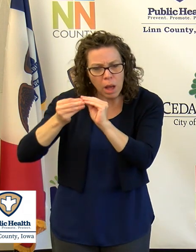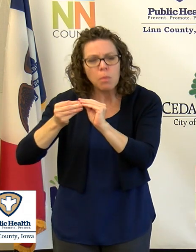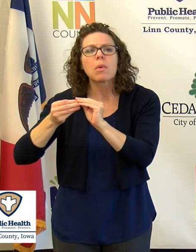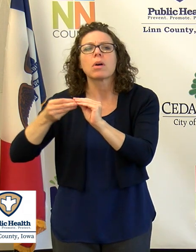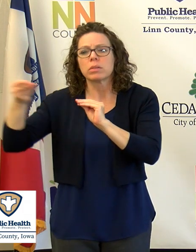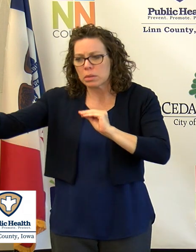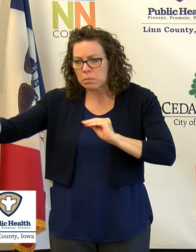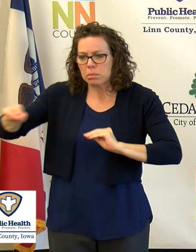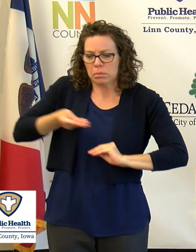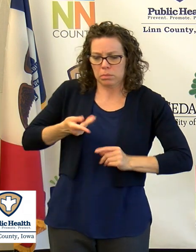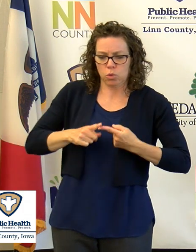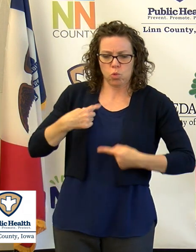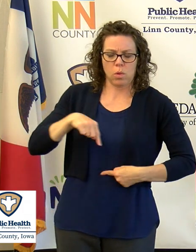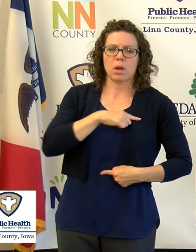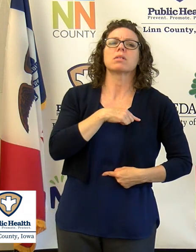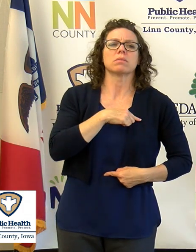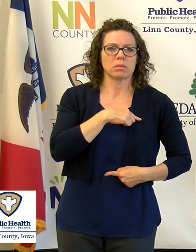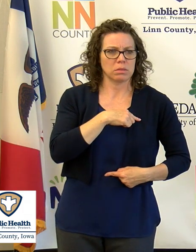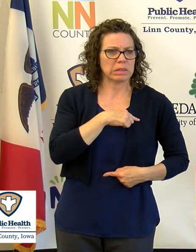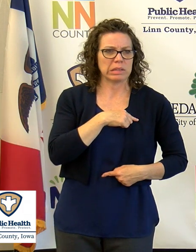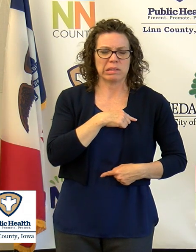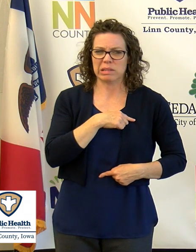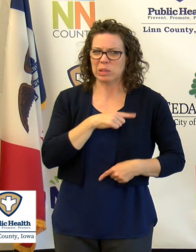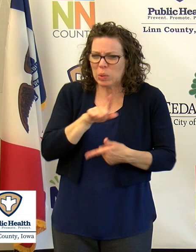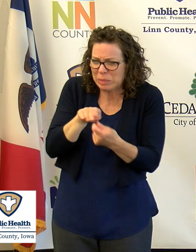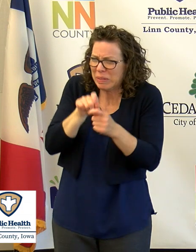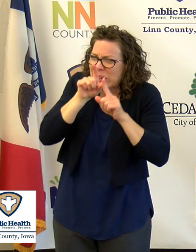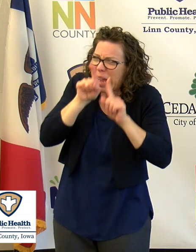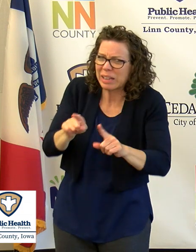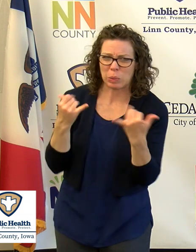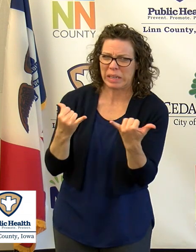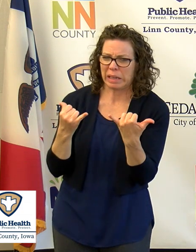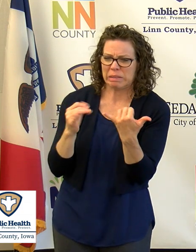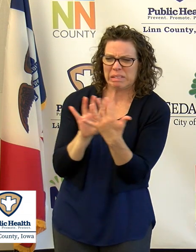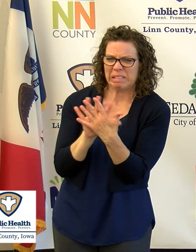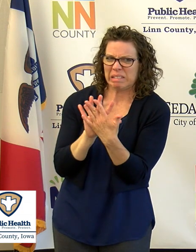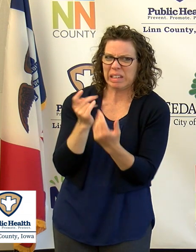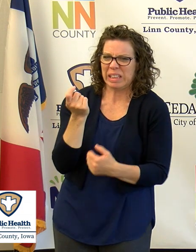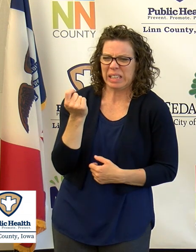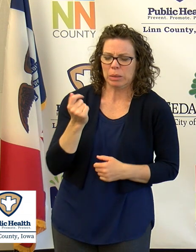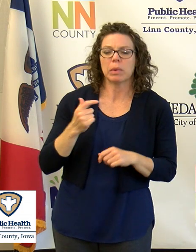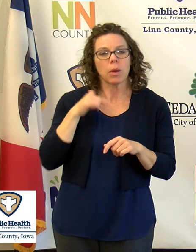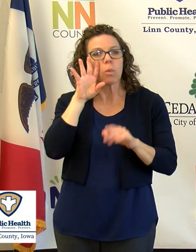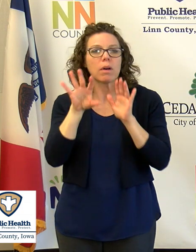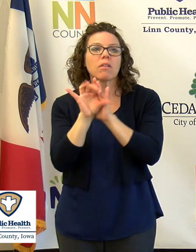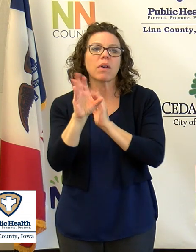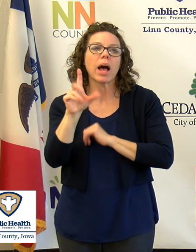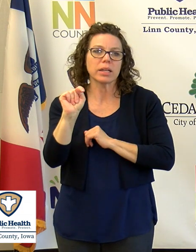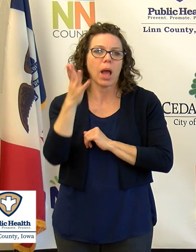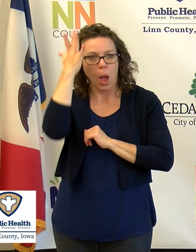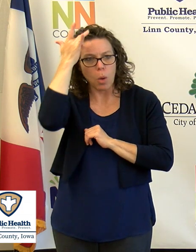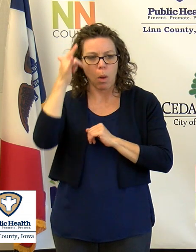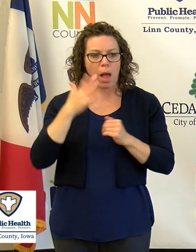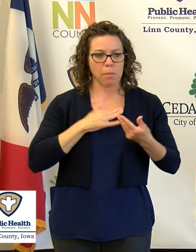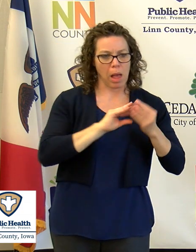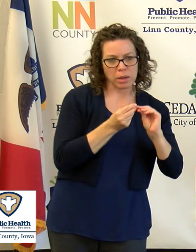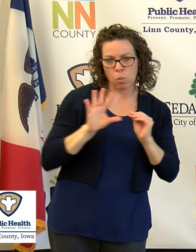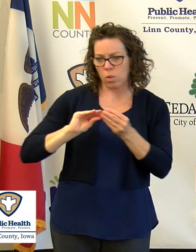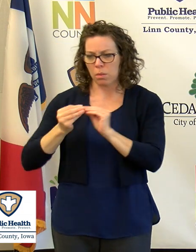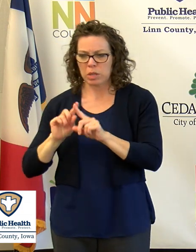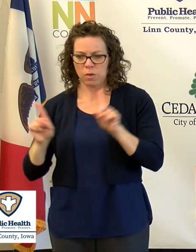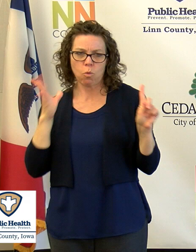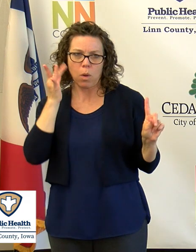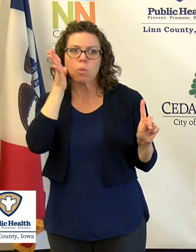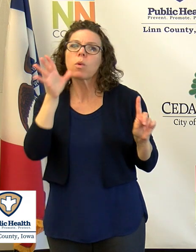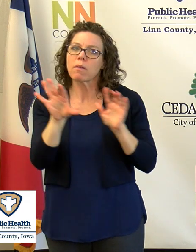from? So, I don't have a firm answer for you right now as we continue to find out what that discrepancy could be, but also